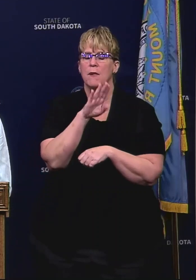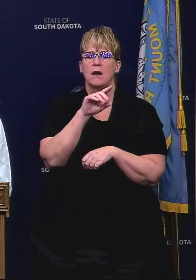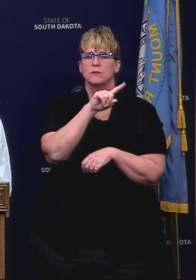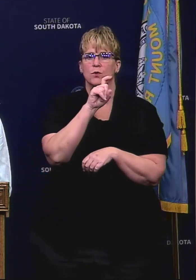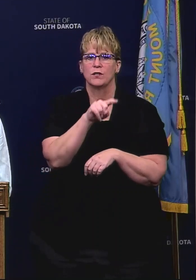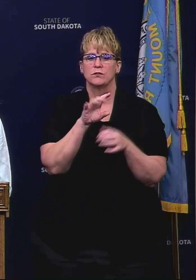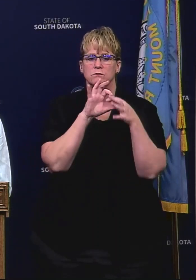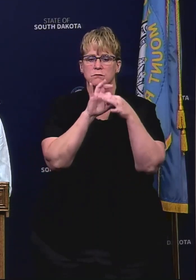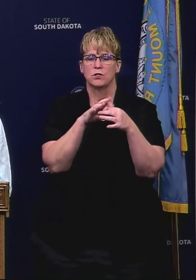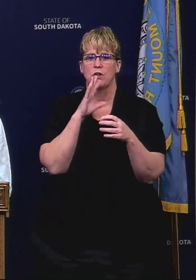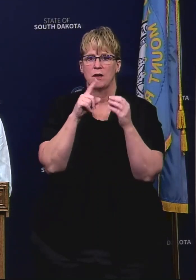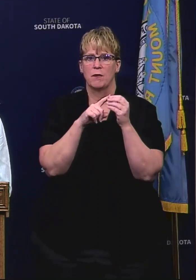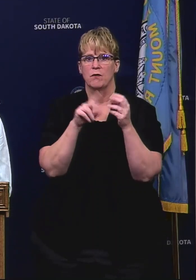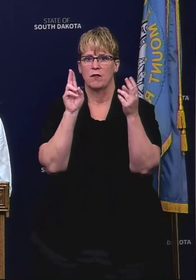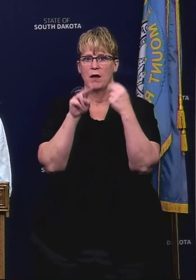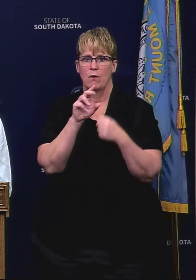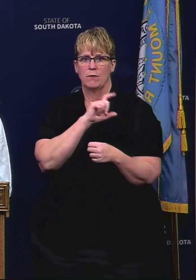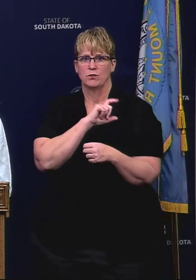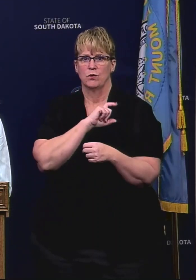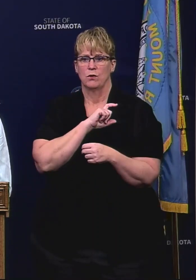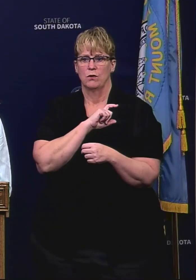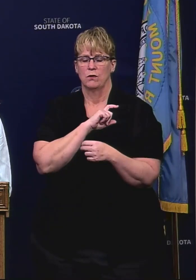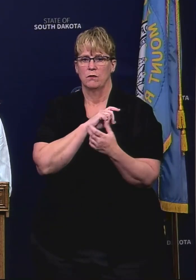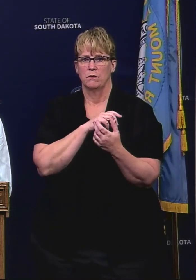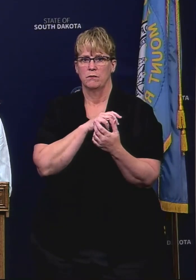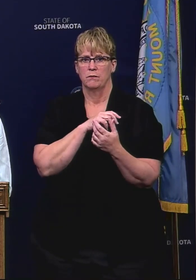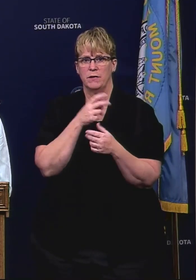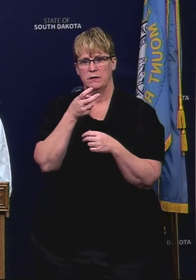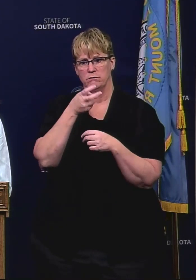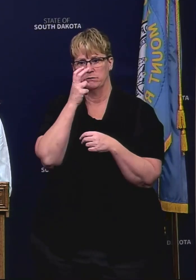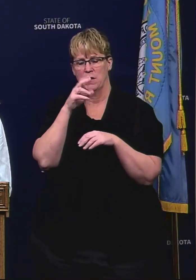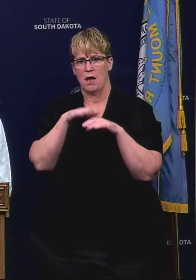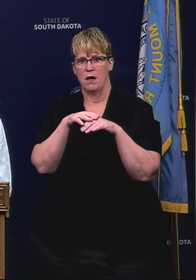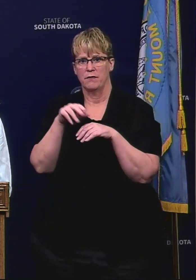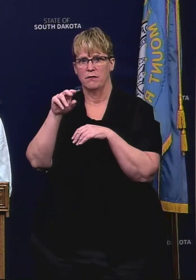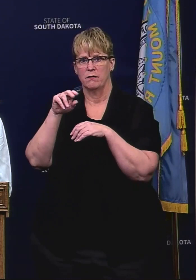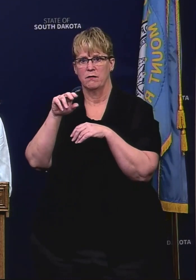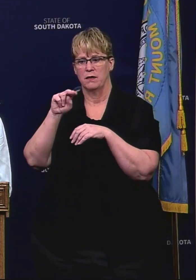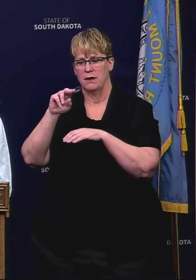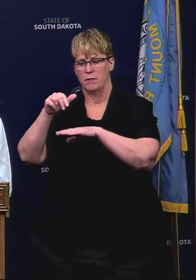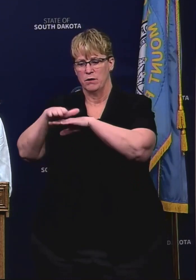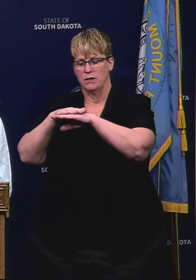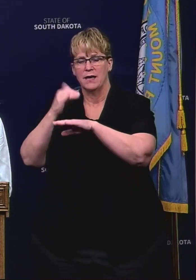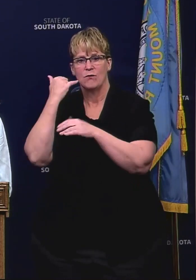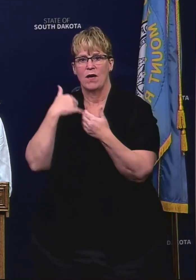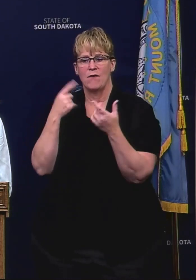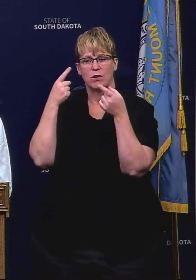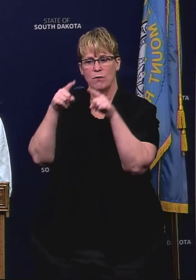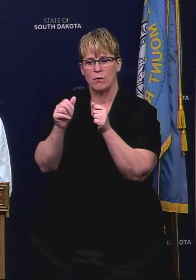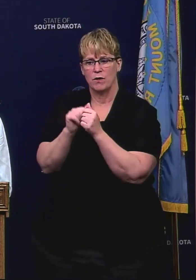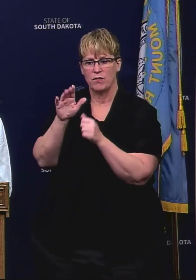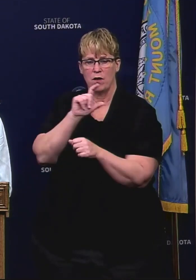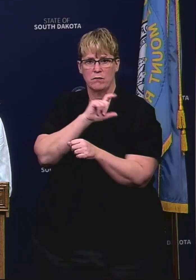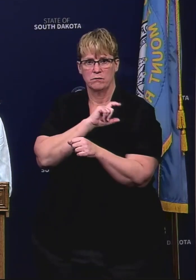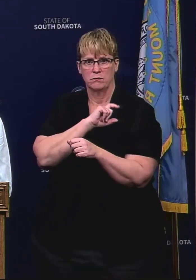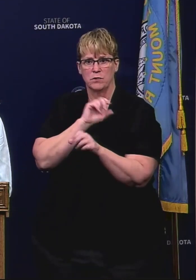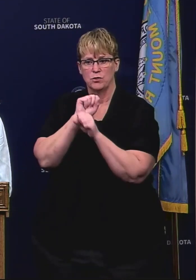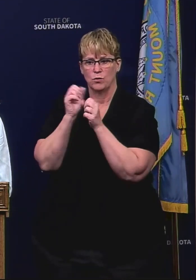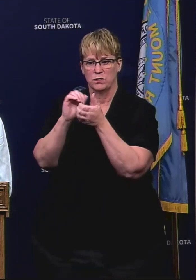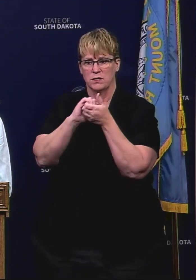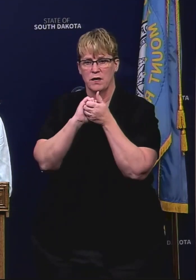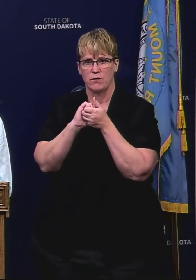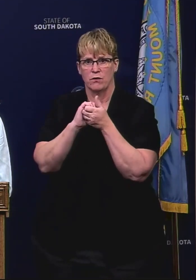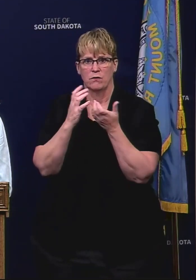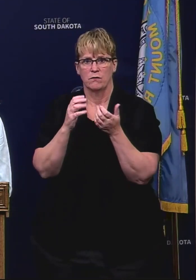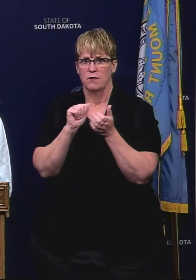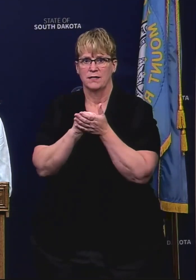was regarding highway patrol doing enforcement activities on tribal lands and only if we have an agreement with their tribal law enforcement to work together